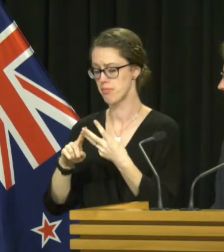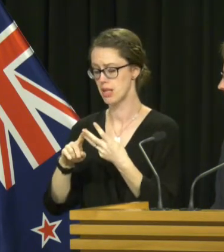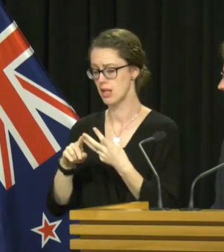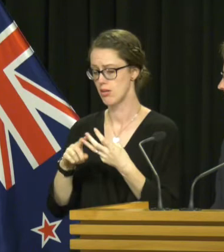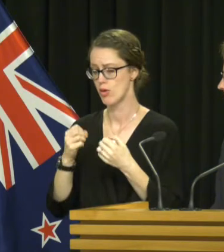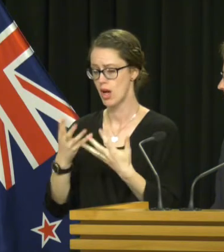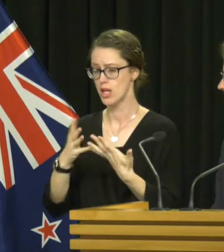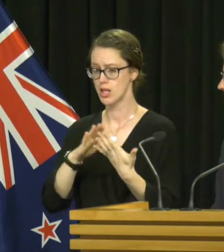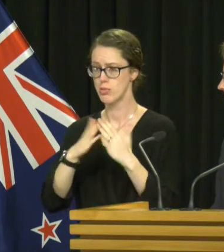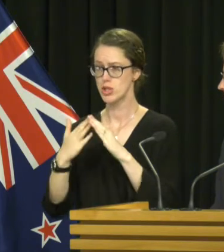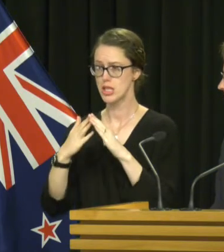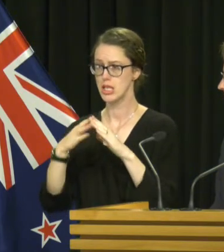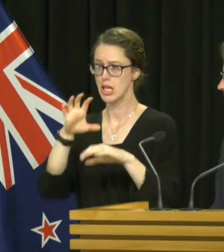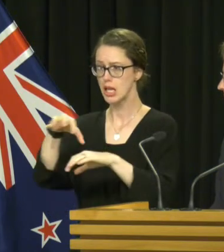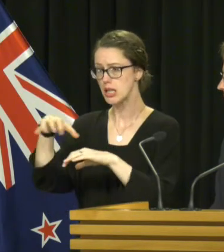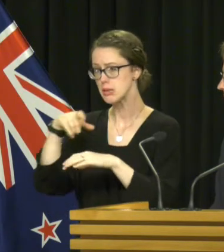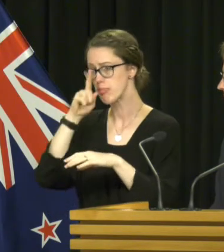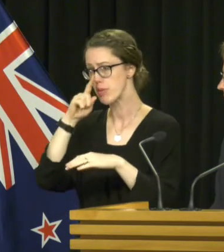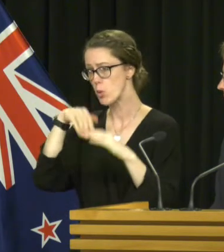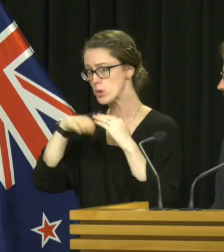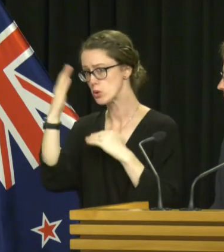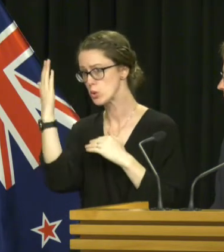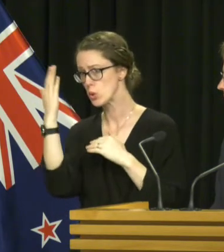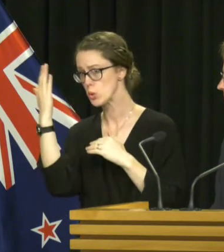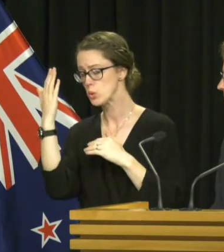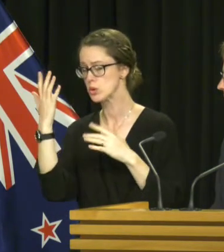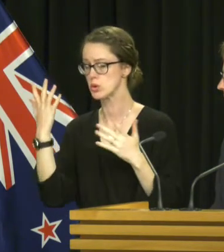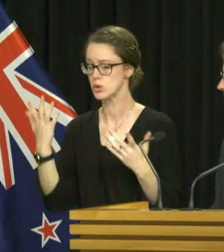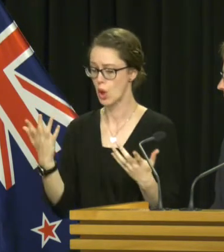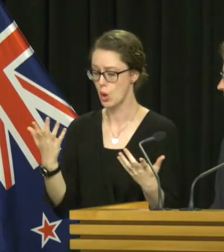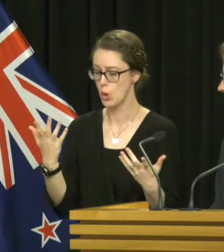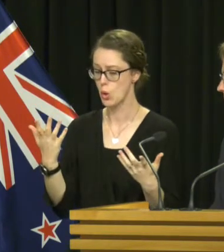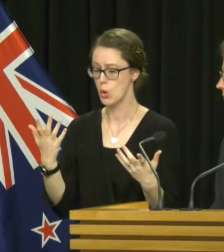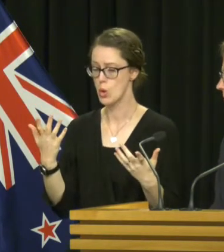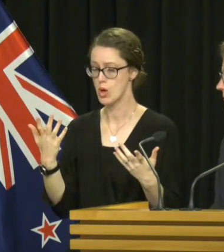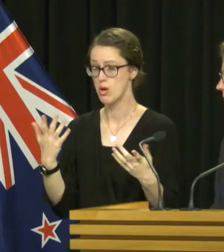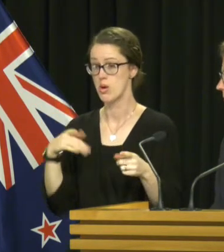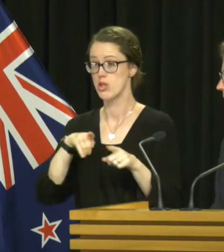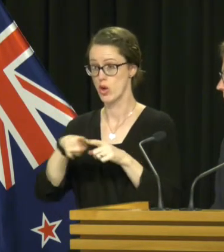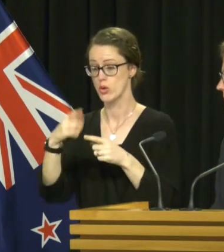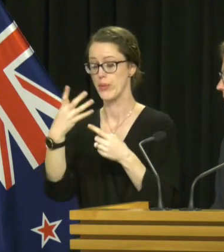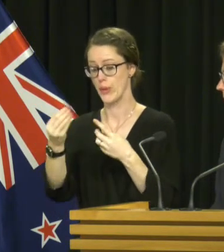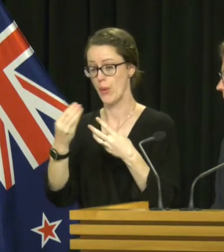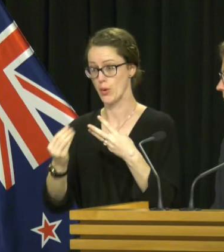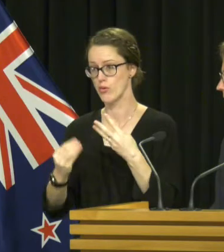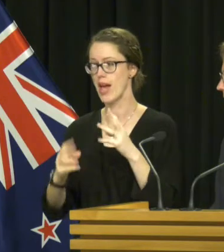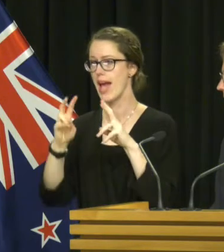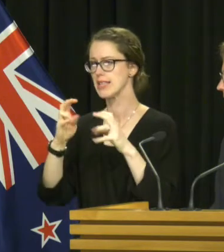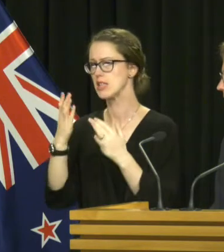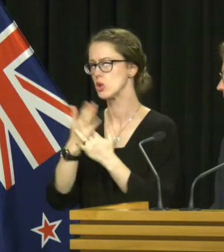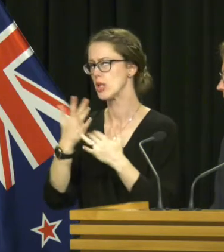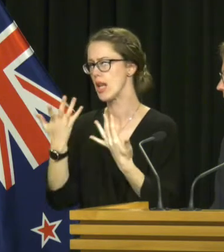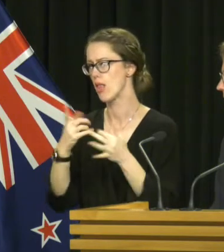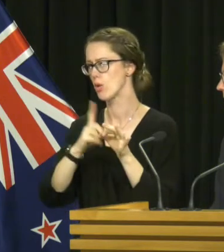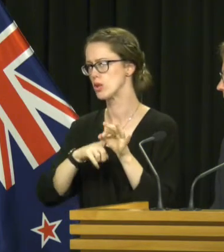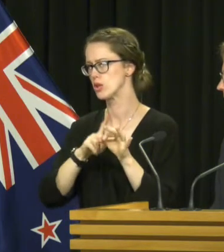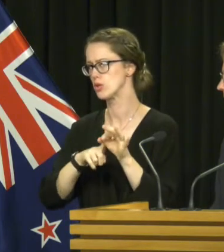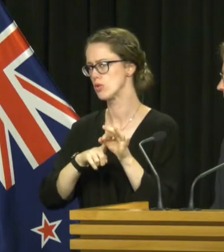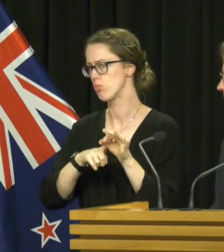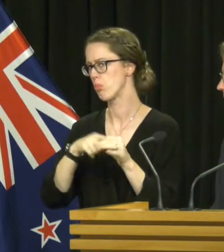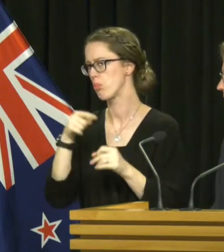in community clinics and people into schools, and so we're actively addressing access issues. So the question is,